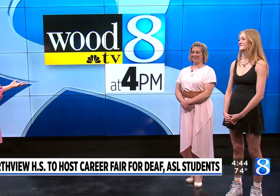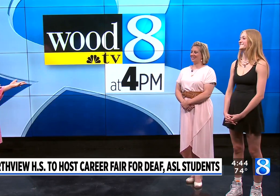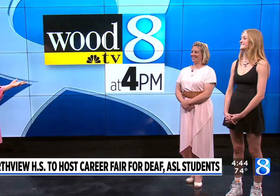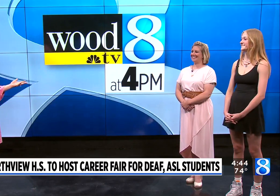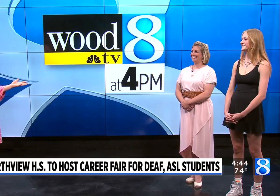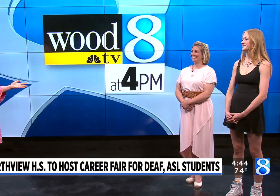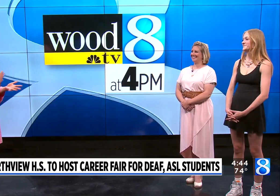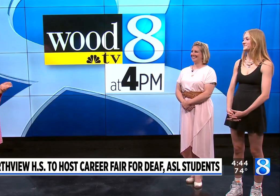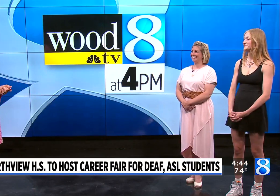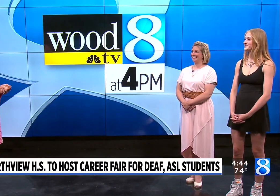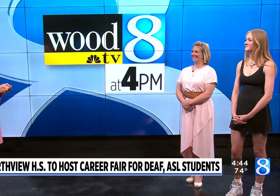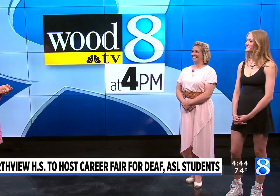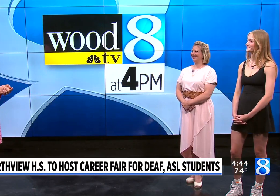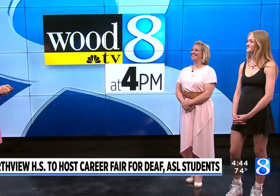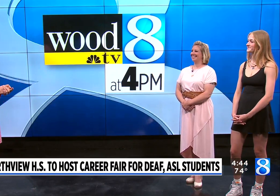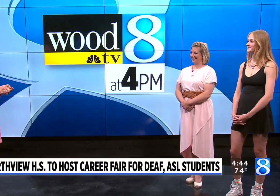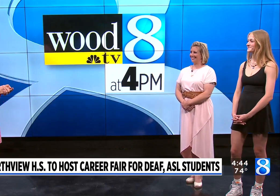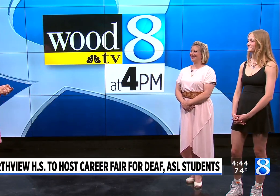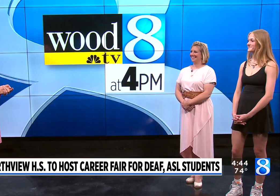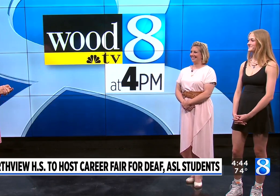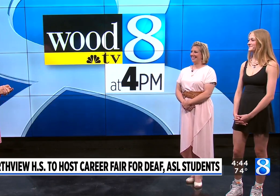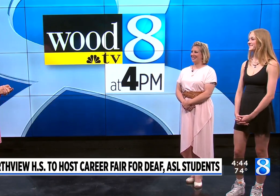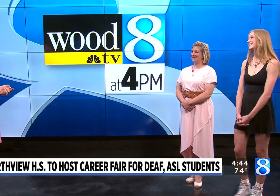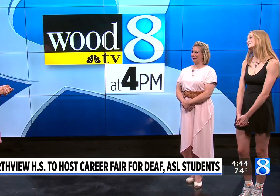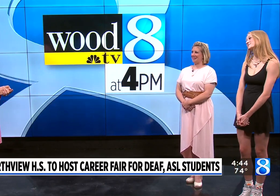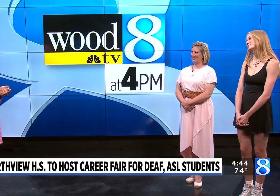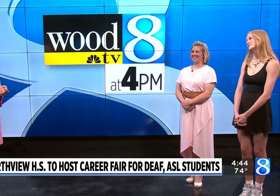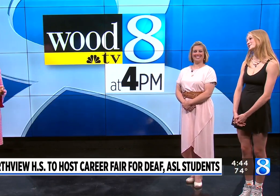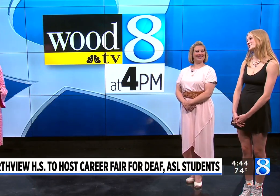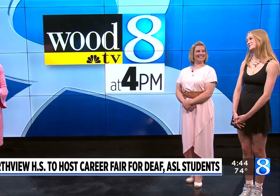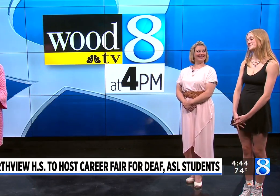Absolutely. Evan, Marie, thank you so much for joining us. Thank you so much. much. And it's Thank